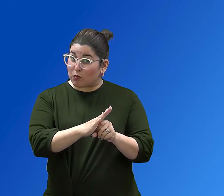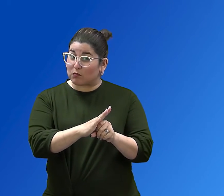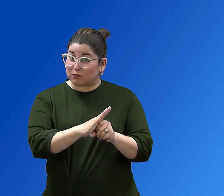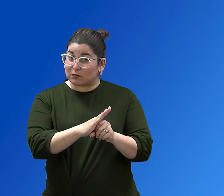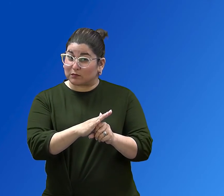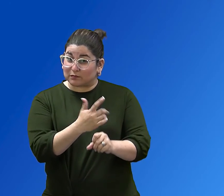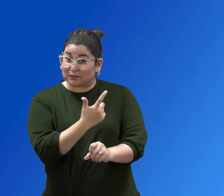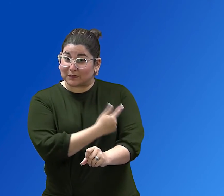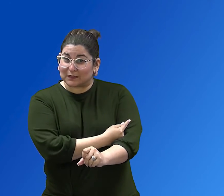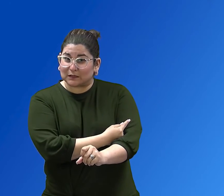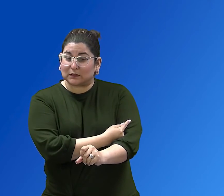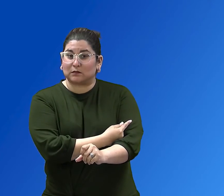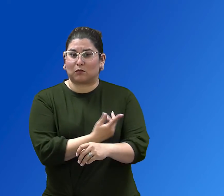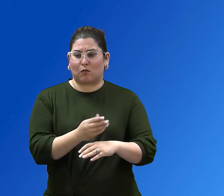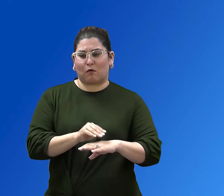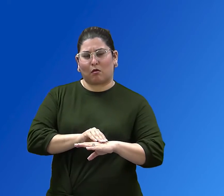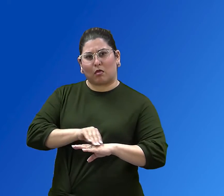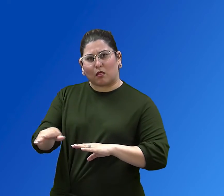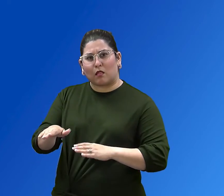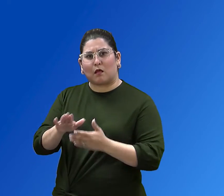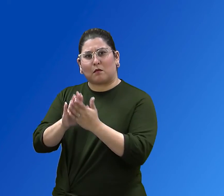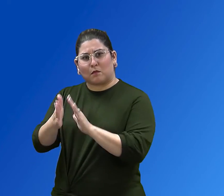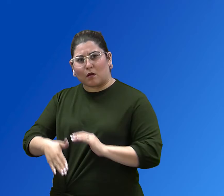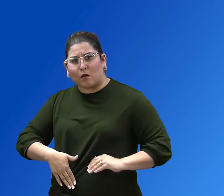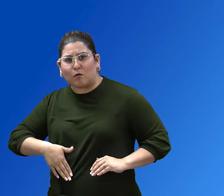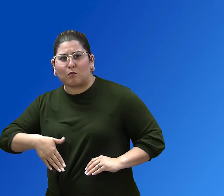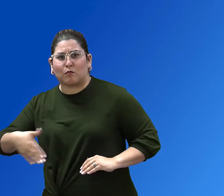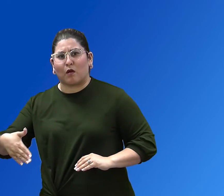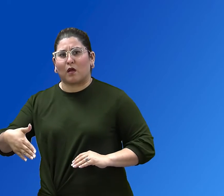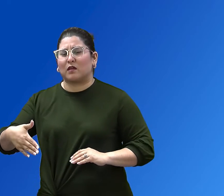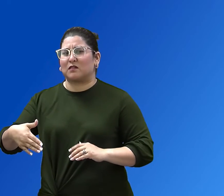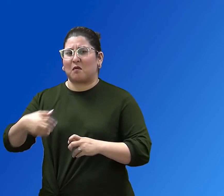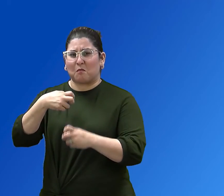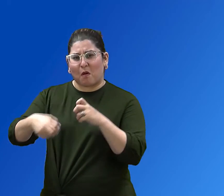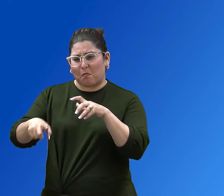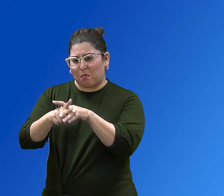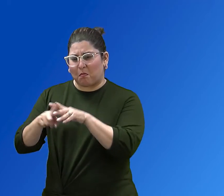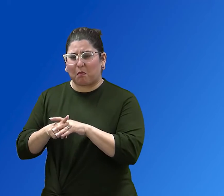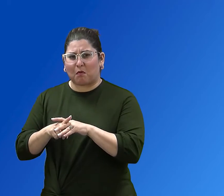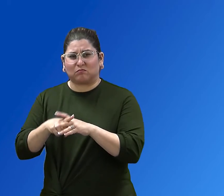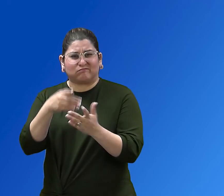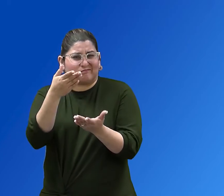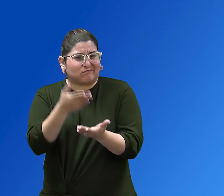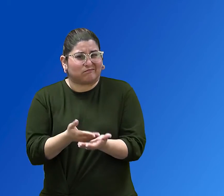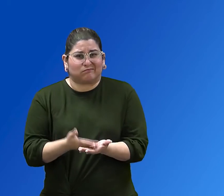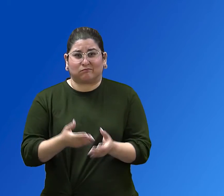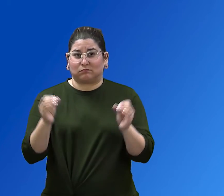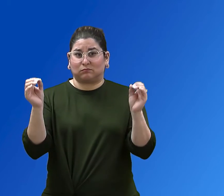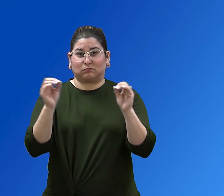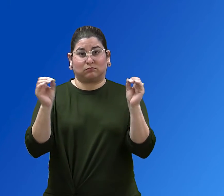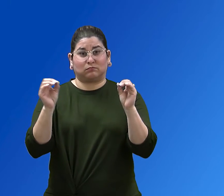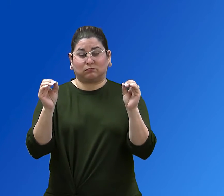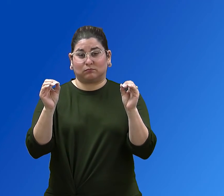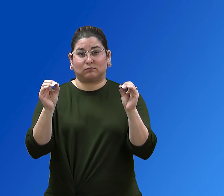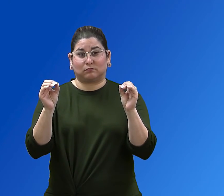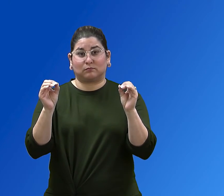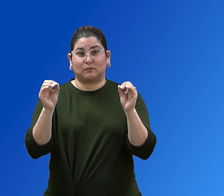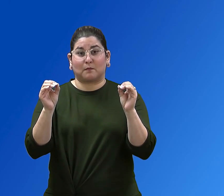fertility problems are a side effect of any vaccine. including COVID-19 vaccines.